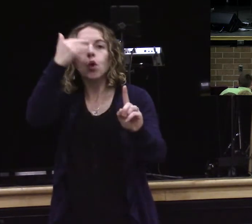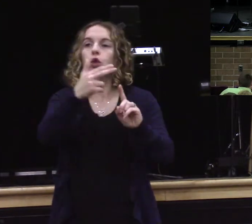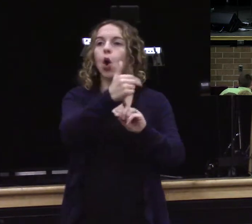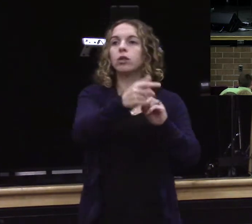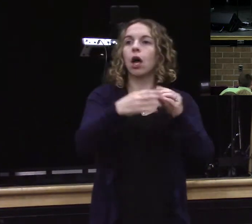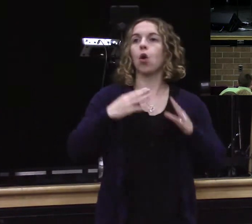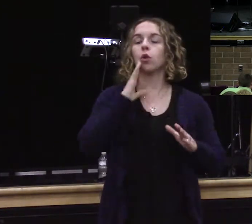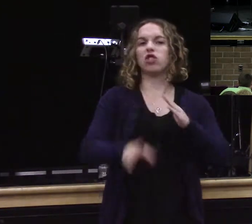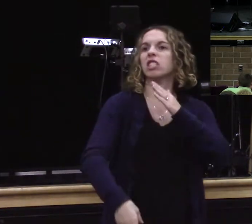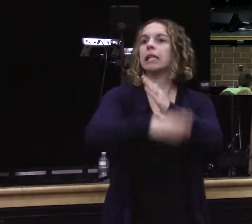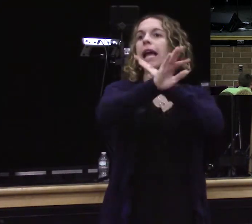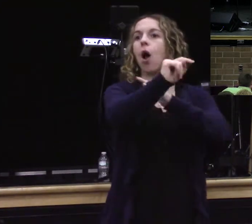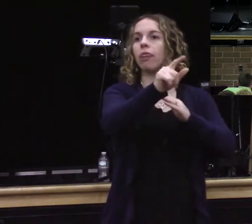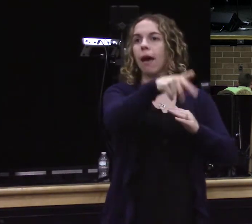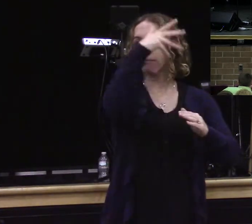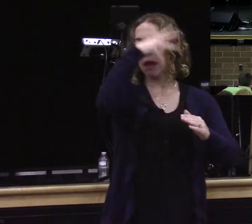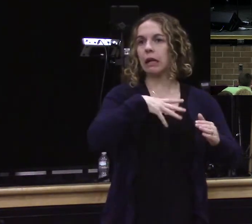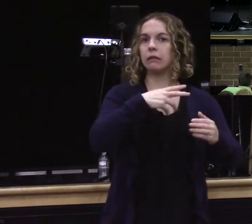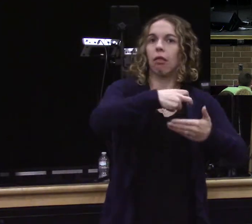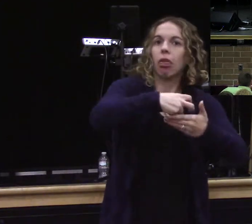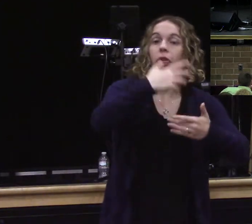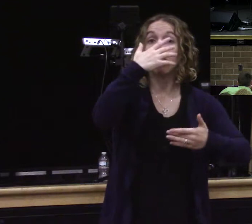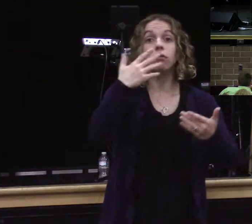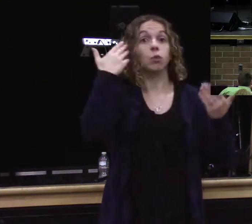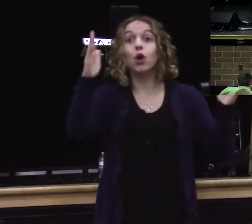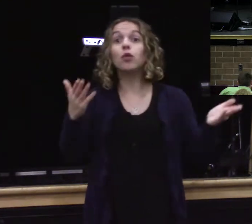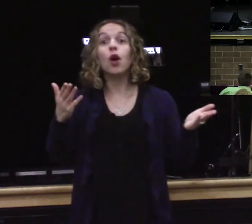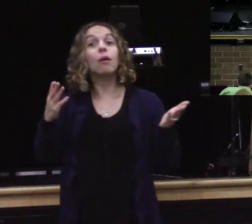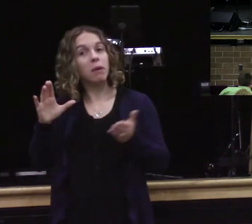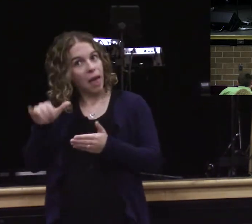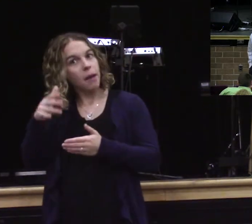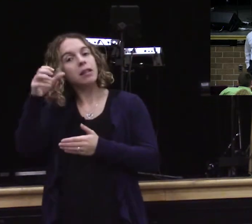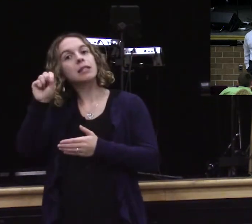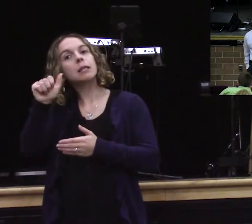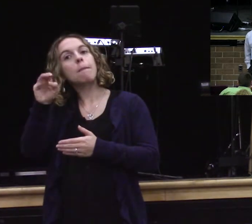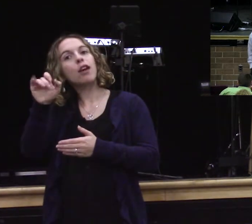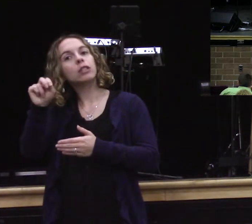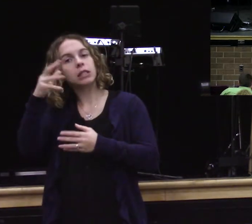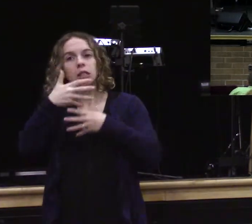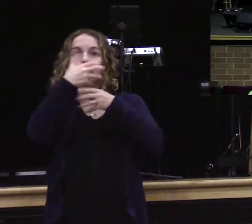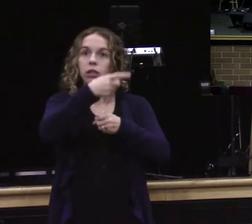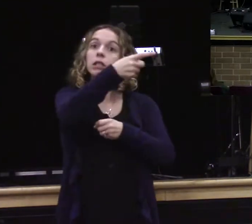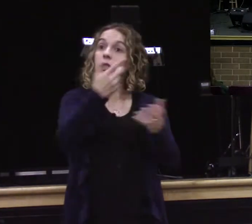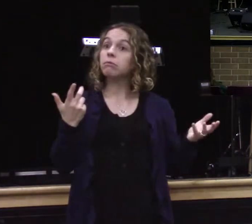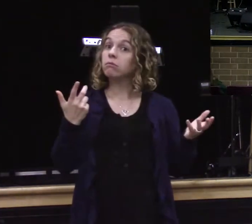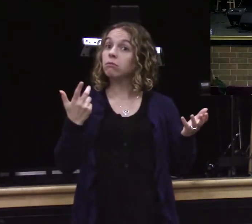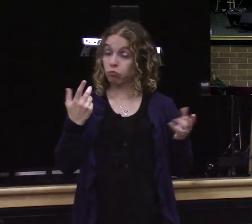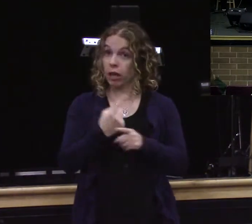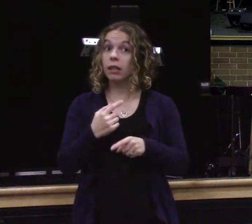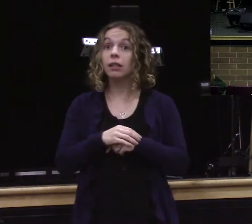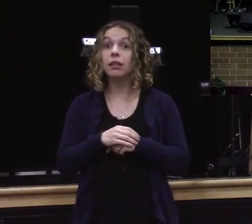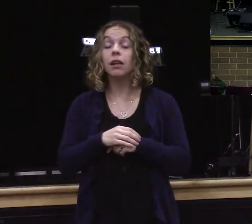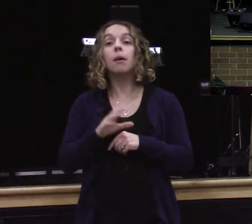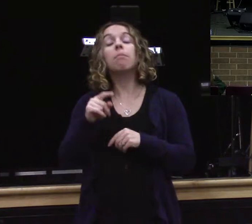and you need to ask yourself a question which one fulfilled the commandment of God which one the